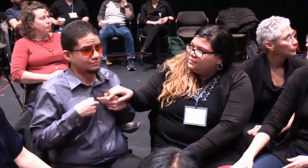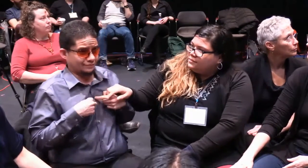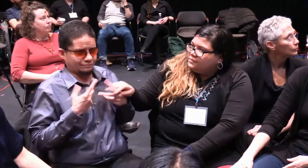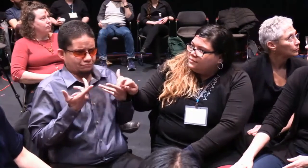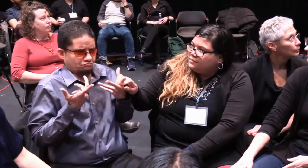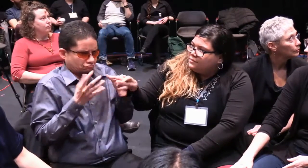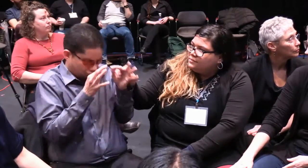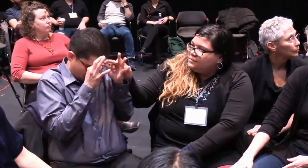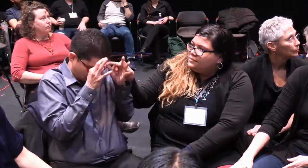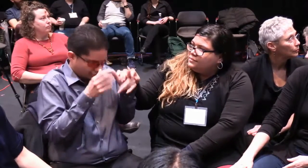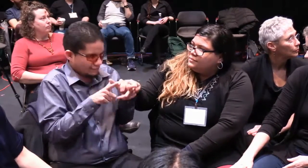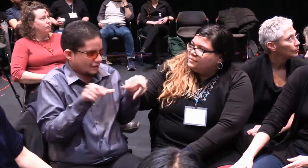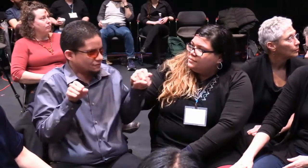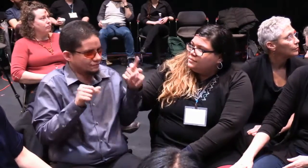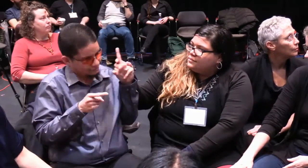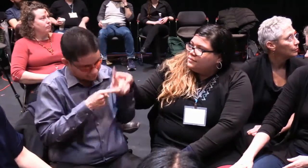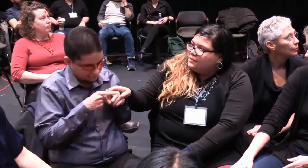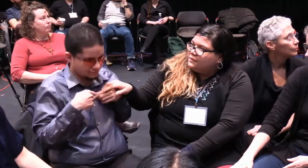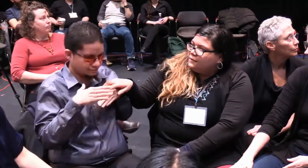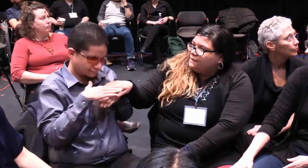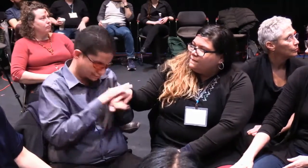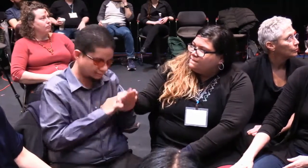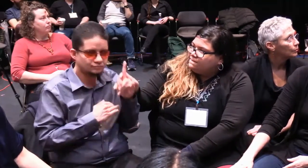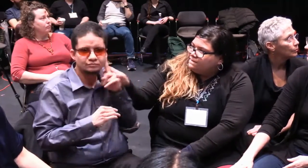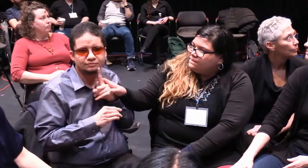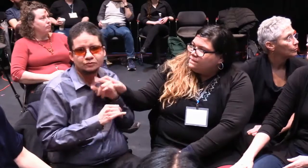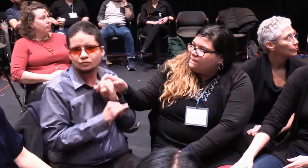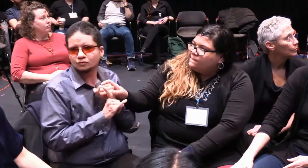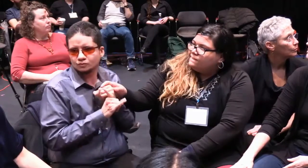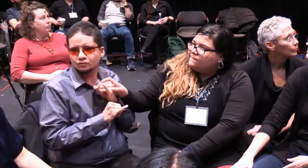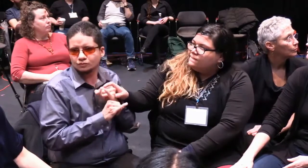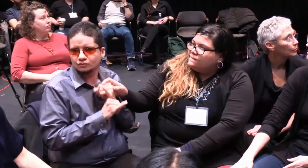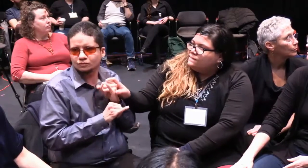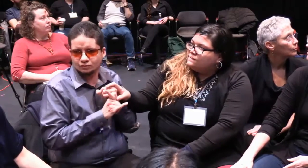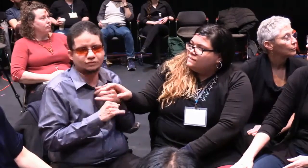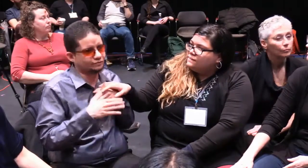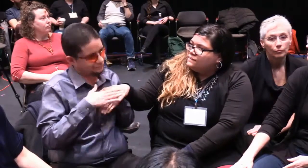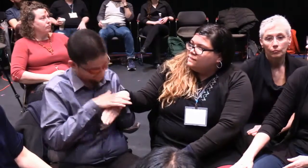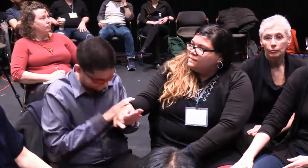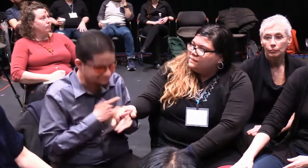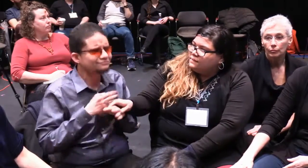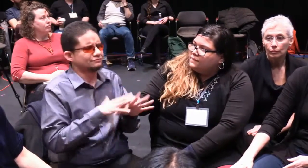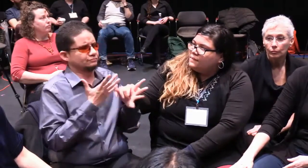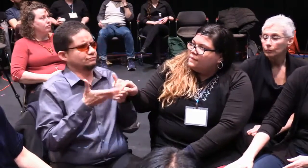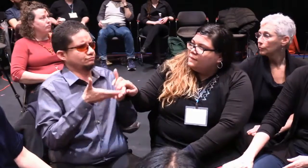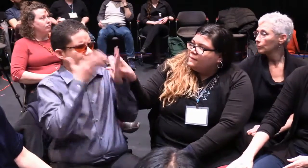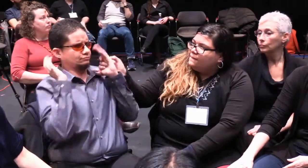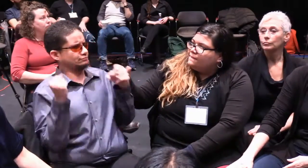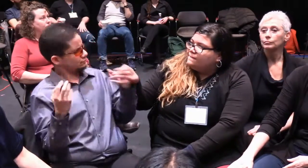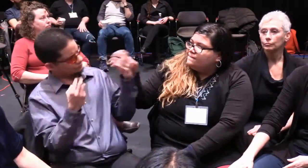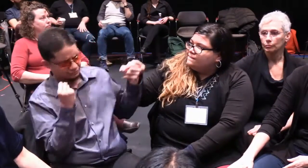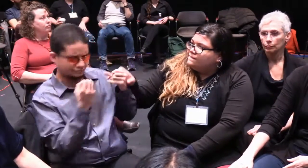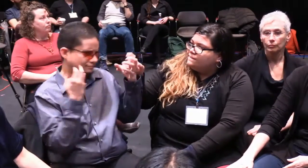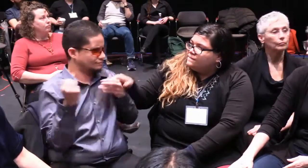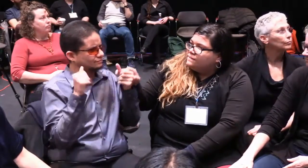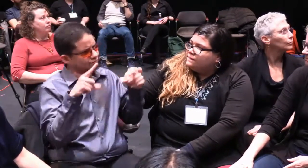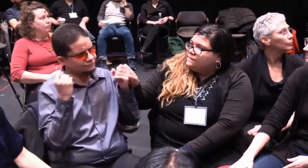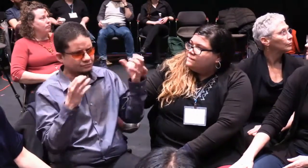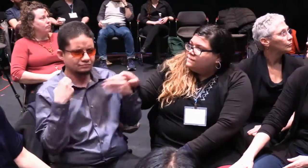English and I had no language until I entered the School for the Deaf. And everybody was